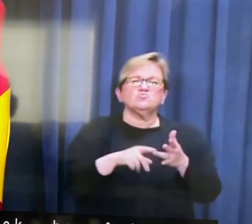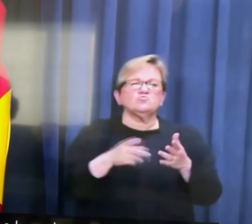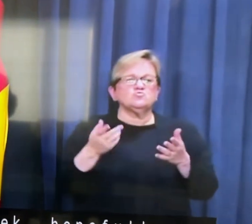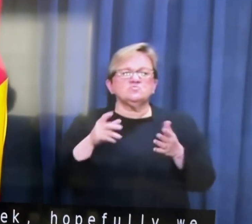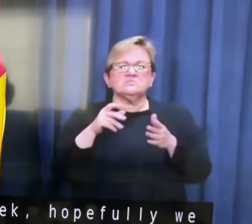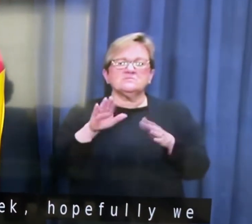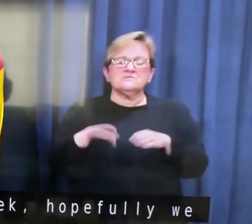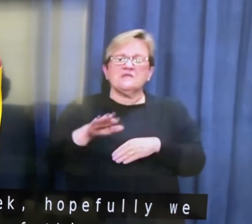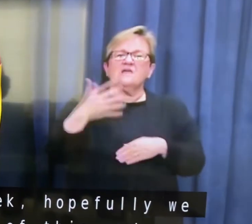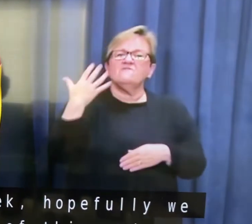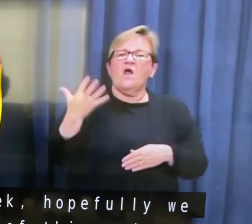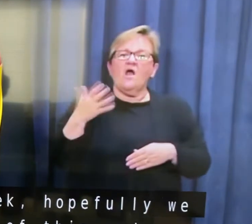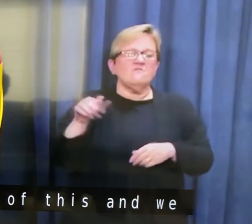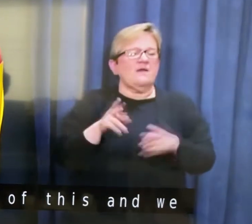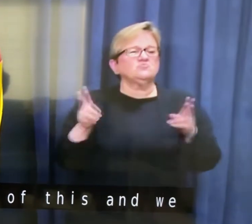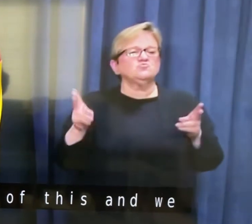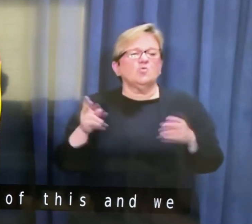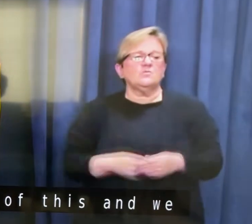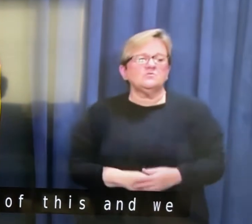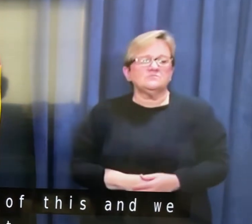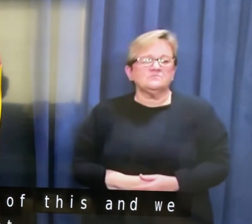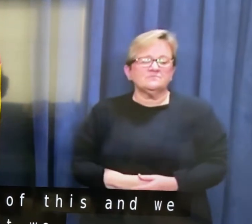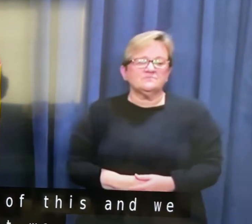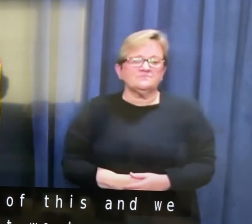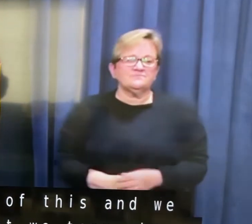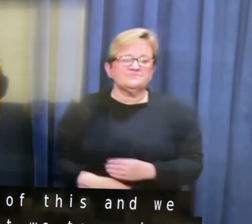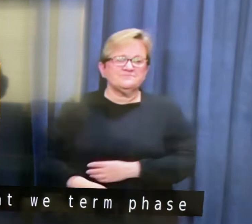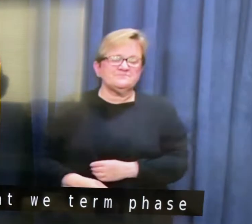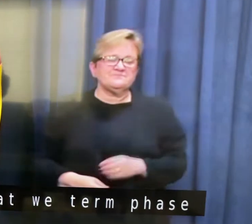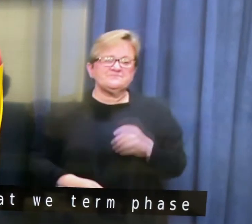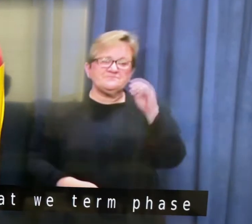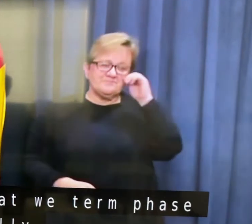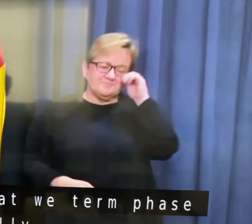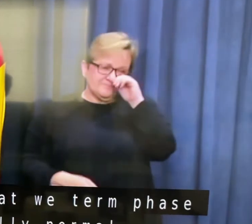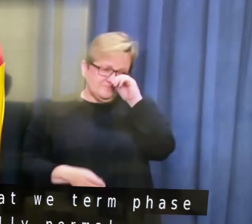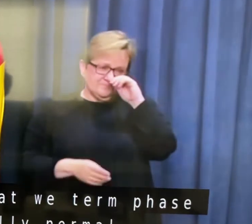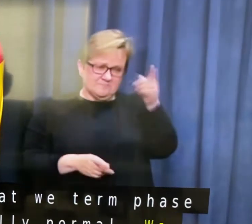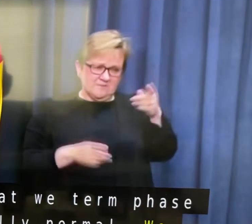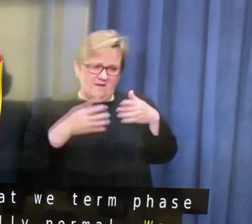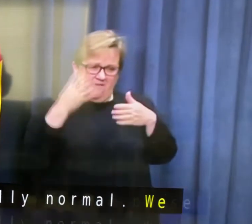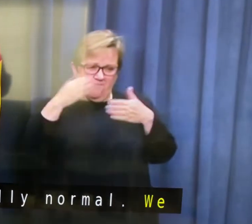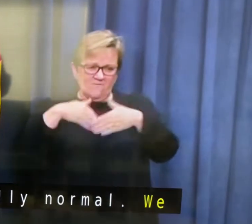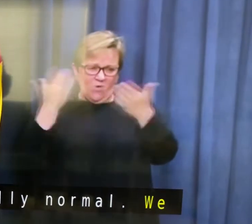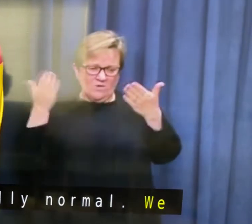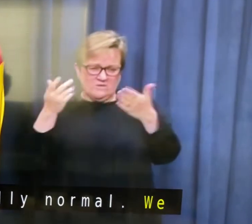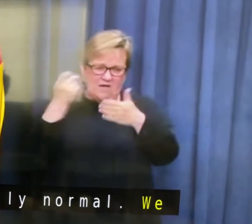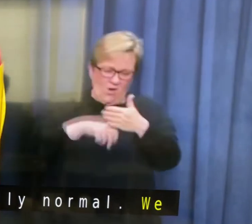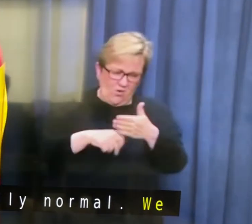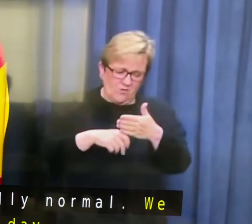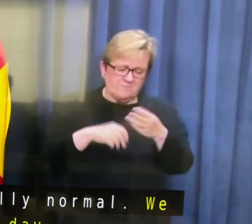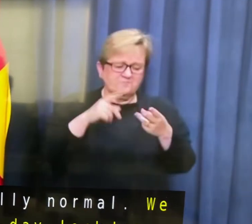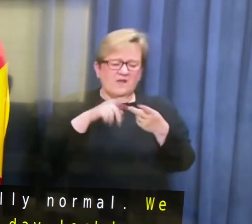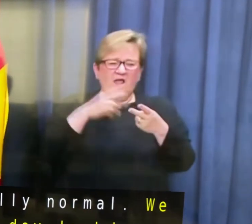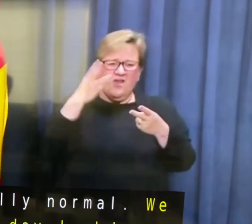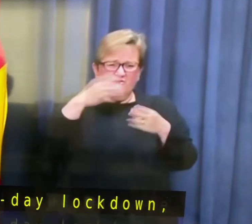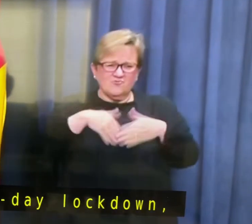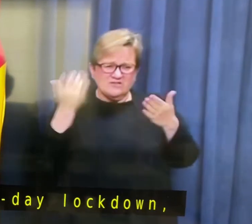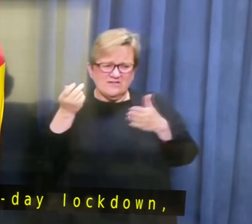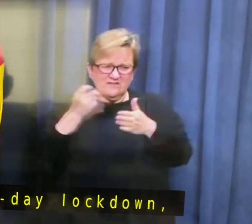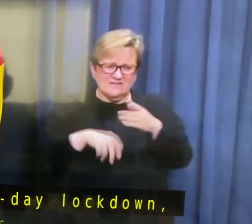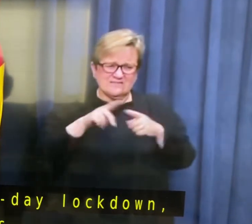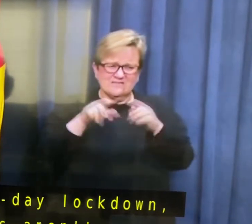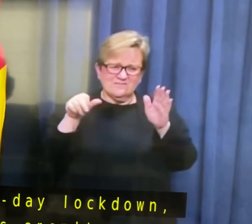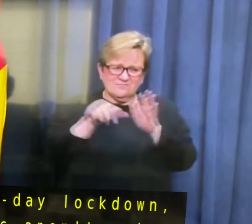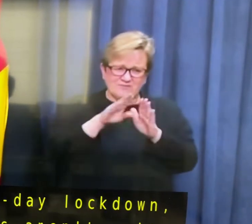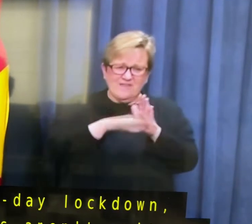we've termed phase five which is basically normal. So we've got this four day lockdown the next three days aren't quite lockdown but strict restrictions